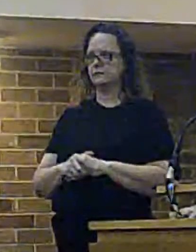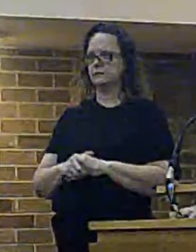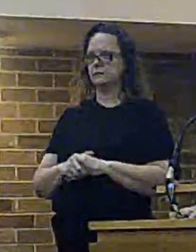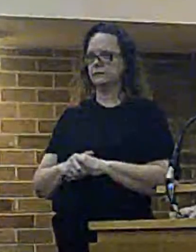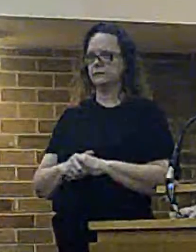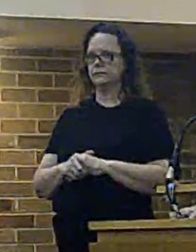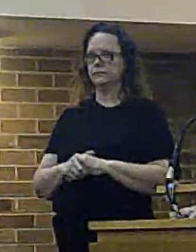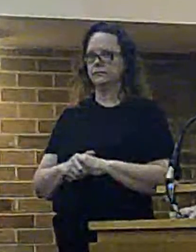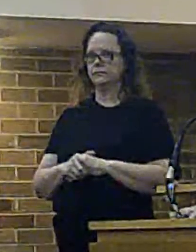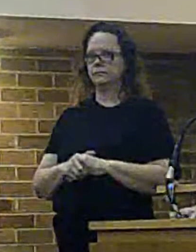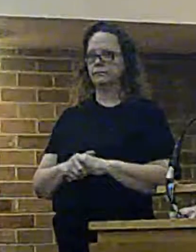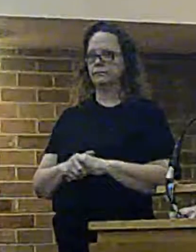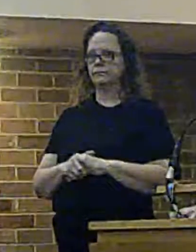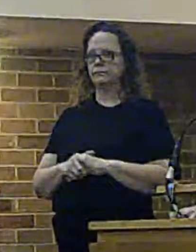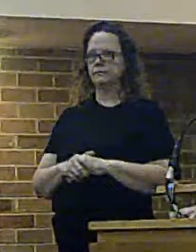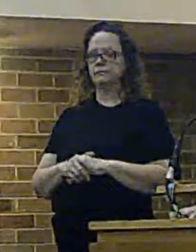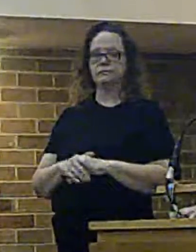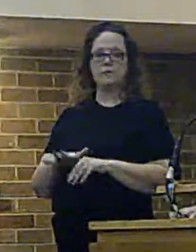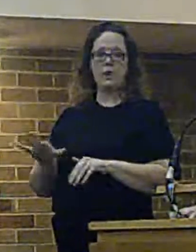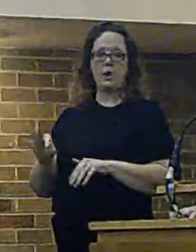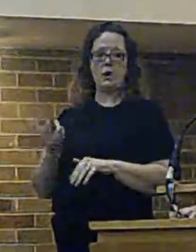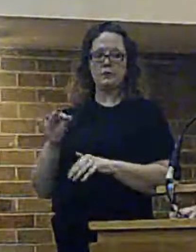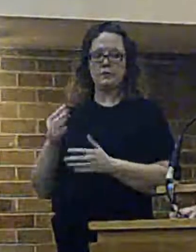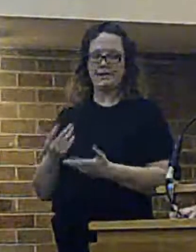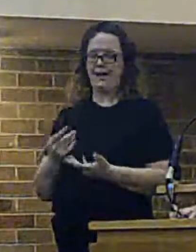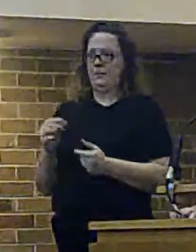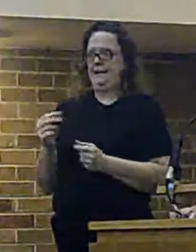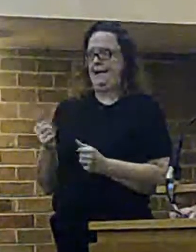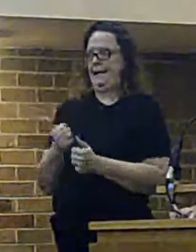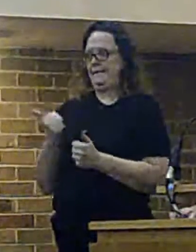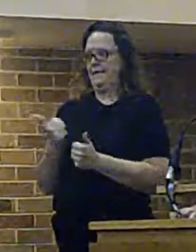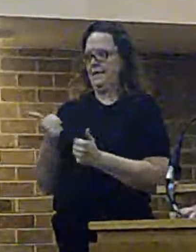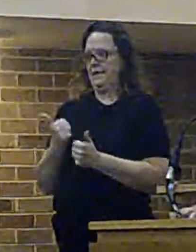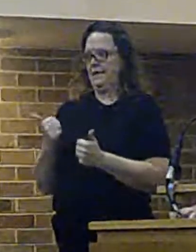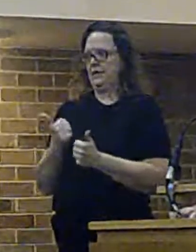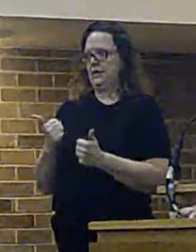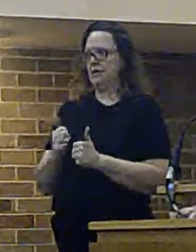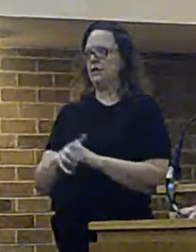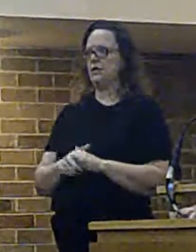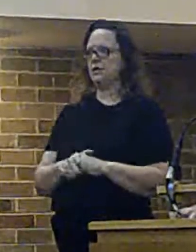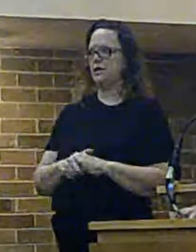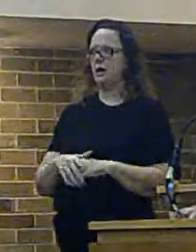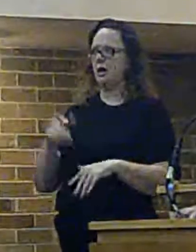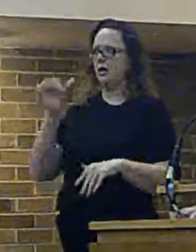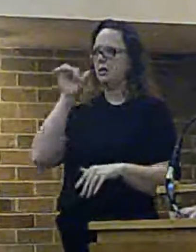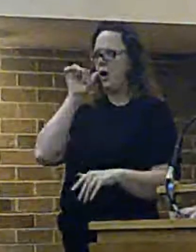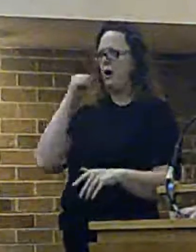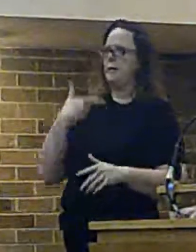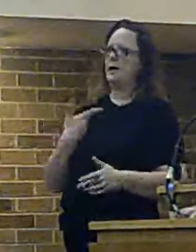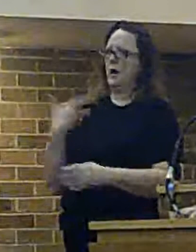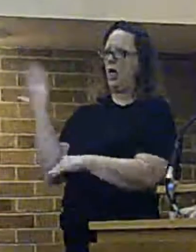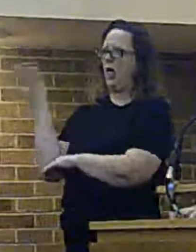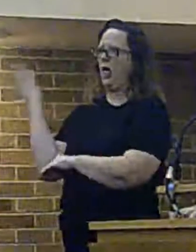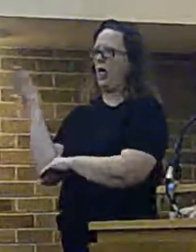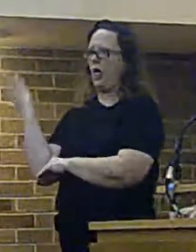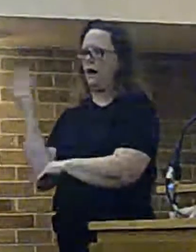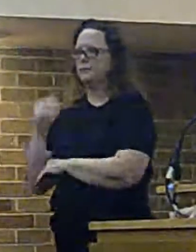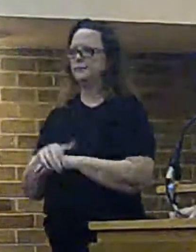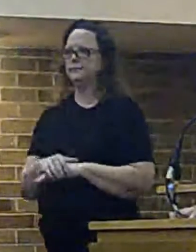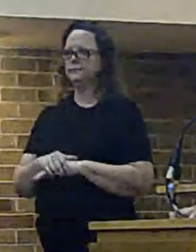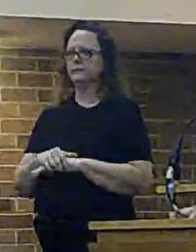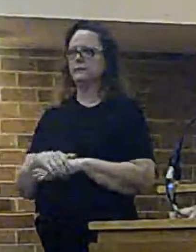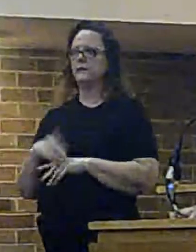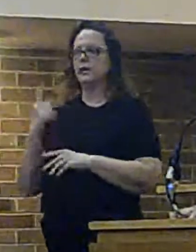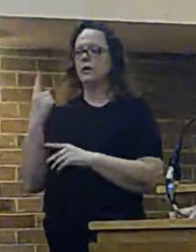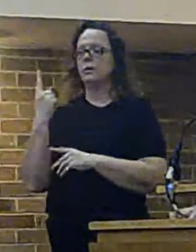So specific to the option, we are nearly finished now, so I'm conscious of that, I've been speaking for quite a long time. Moved to